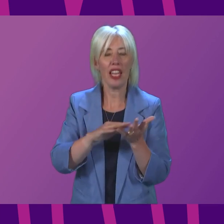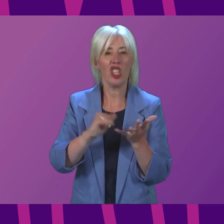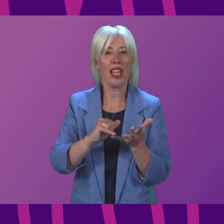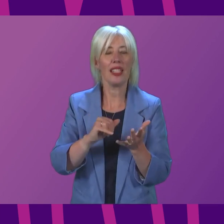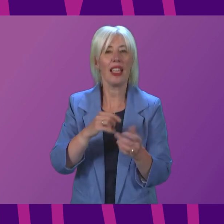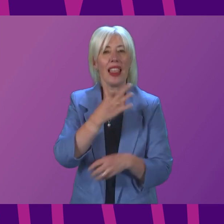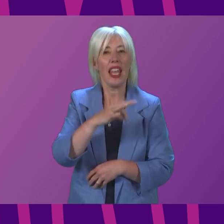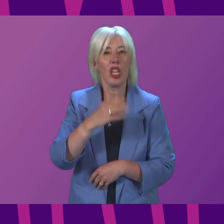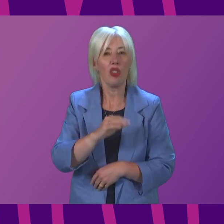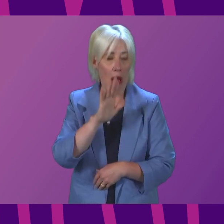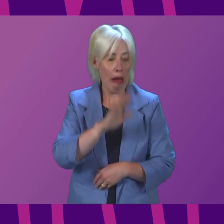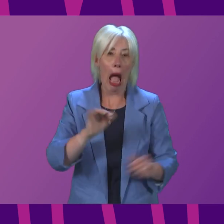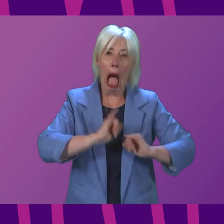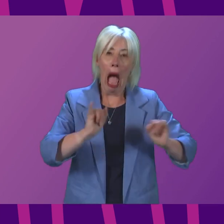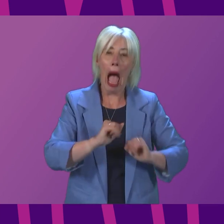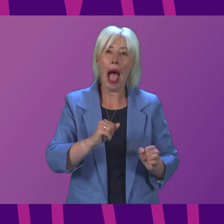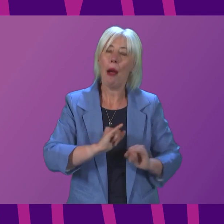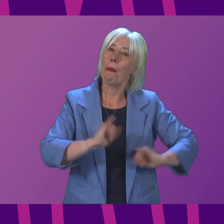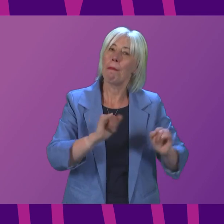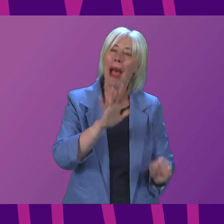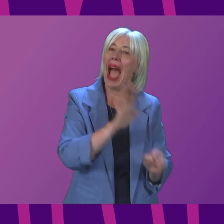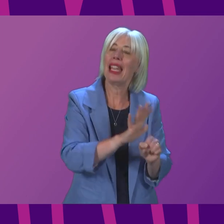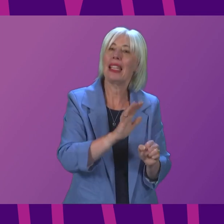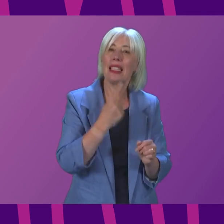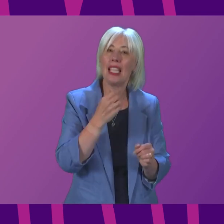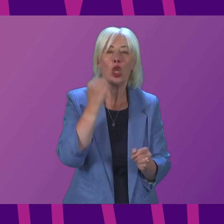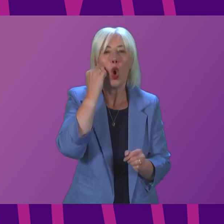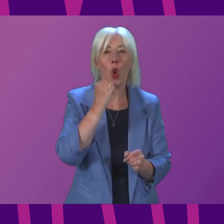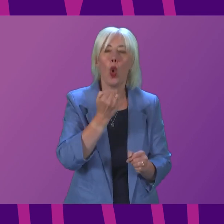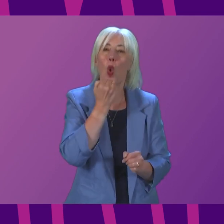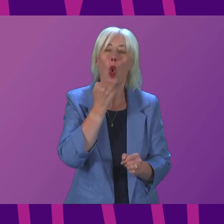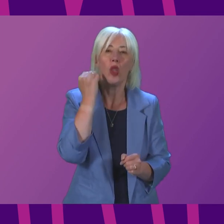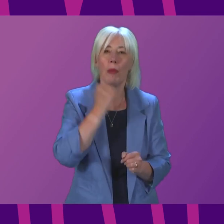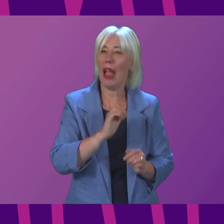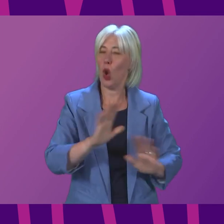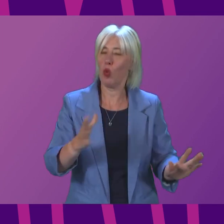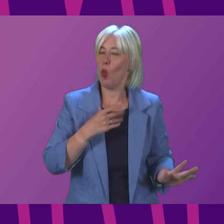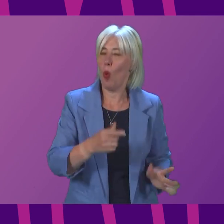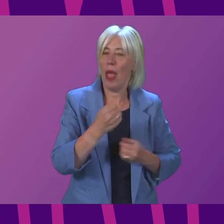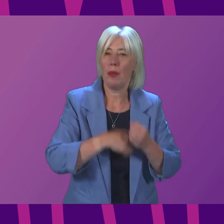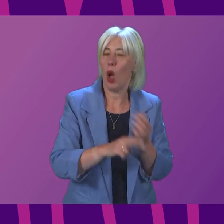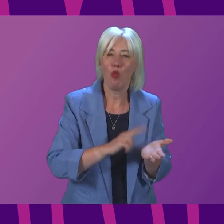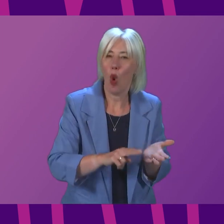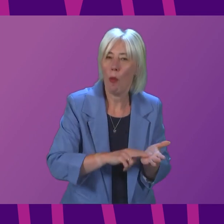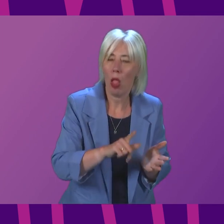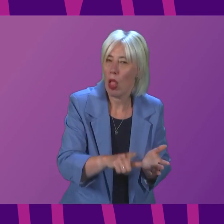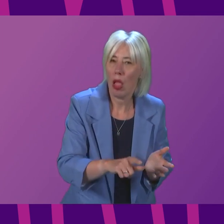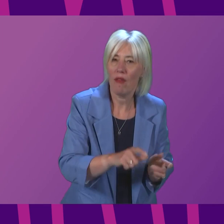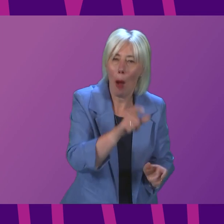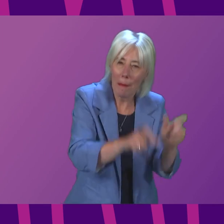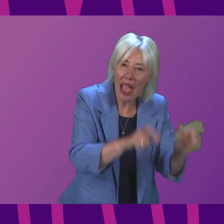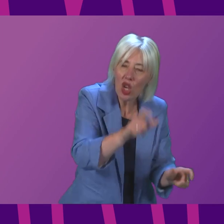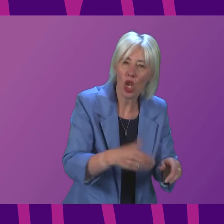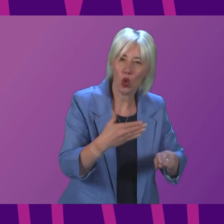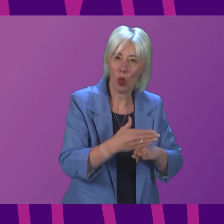hit the panic button and declared a code black. None of us want this to be the new normal for NHS patients and workers. Can the First Minister